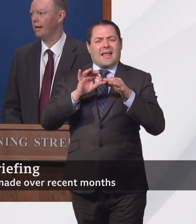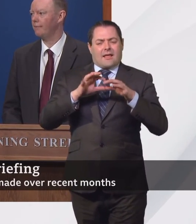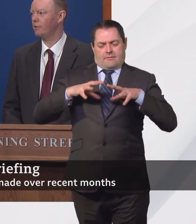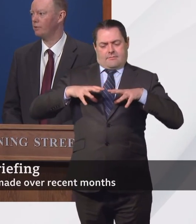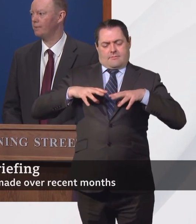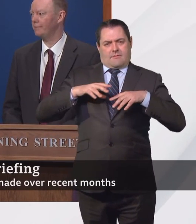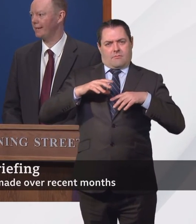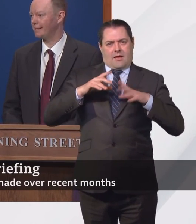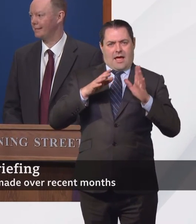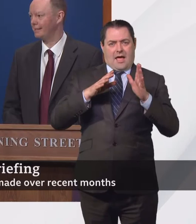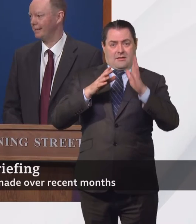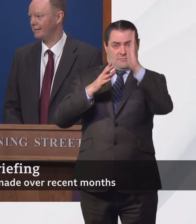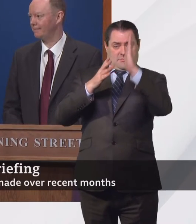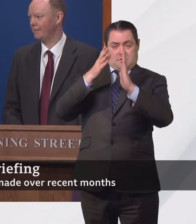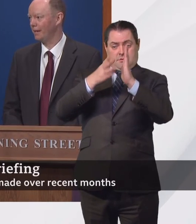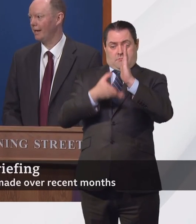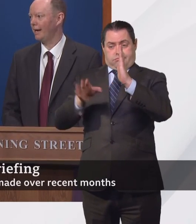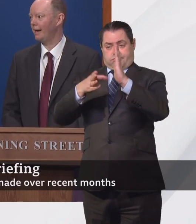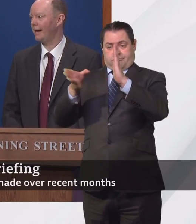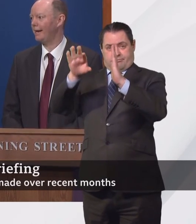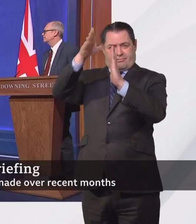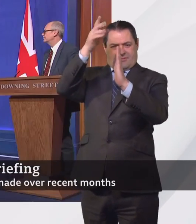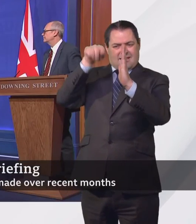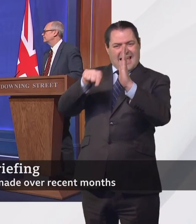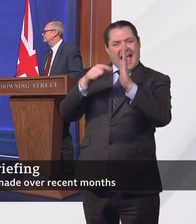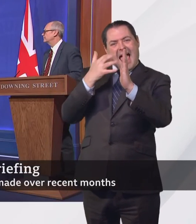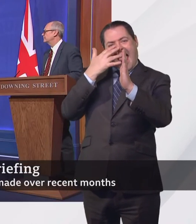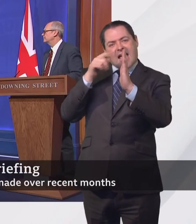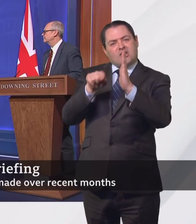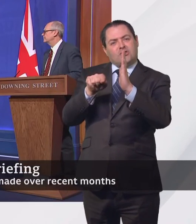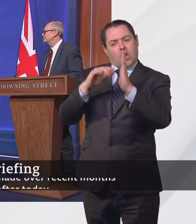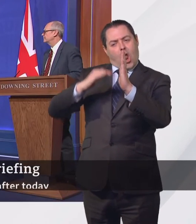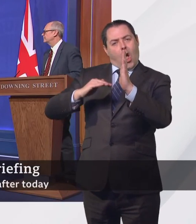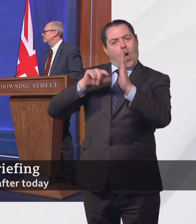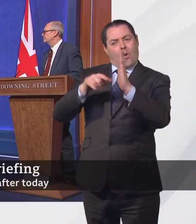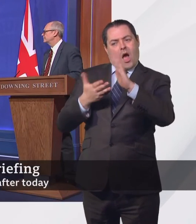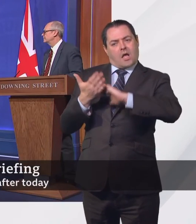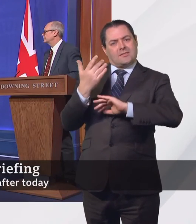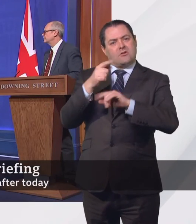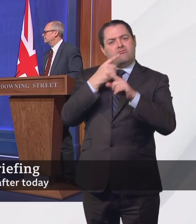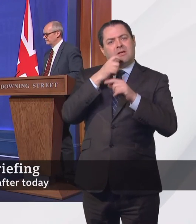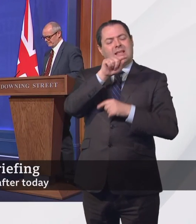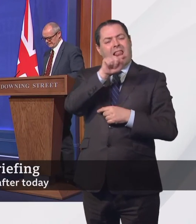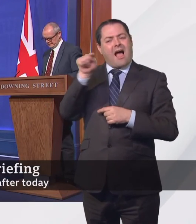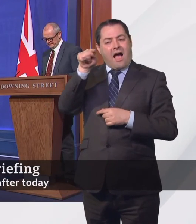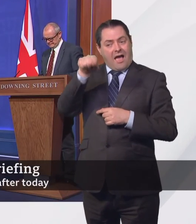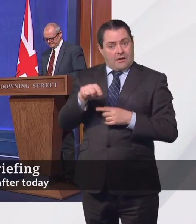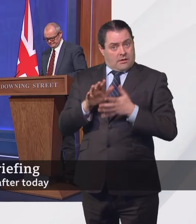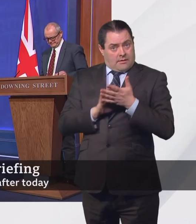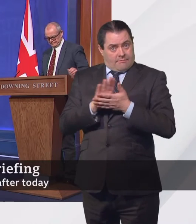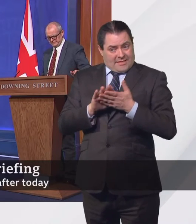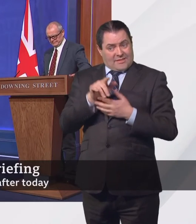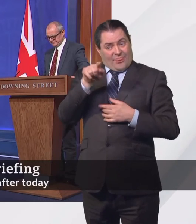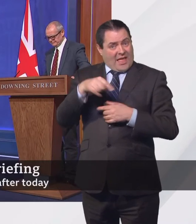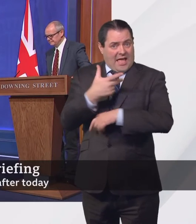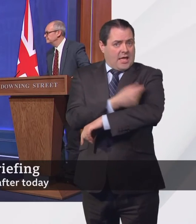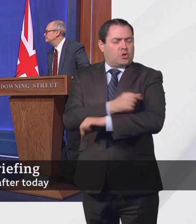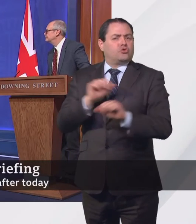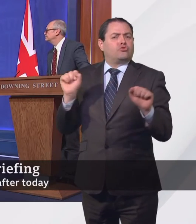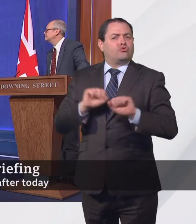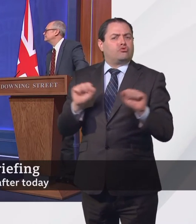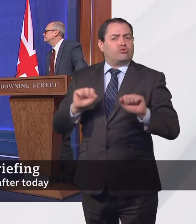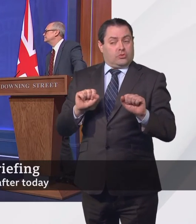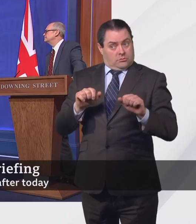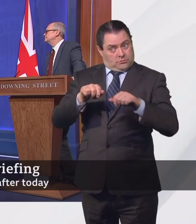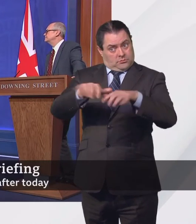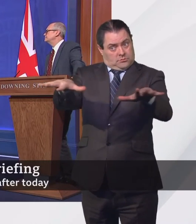have not been vaccinated yet. And so I would not anticipate that vaccination will reduce transmission between